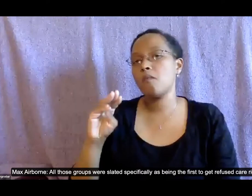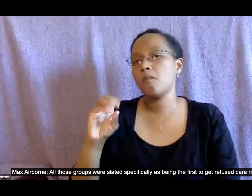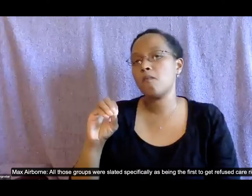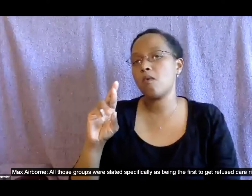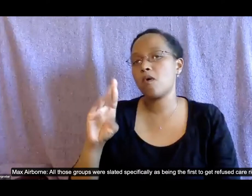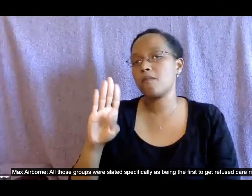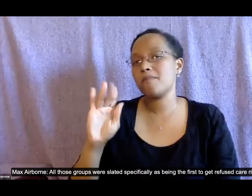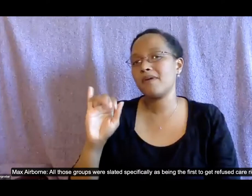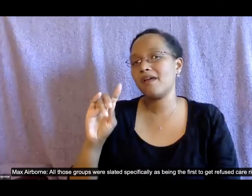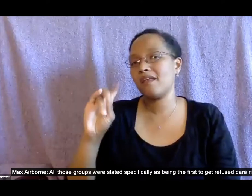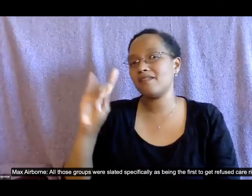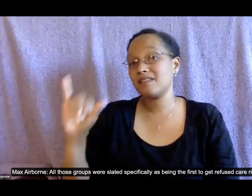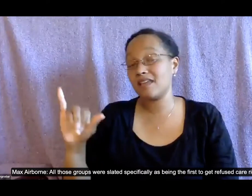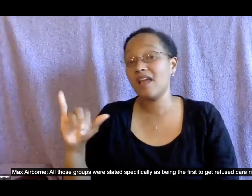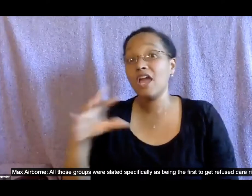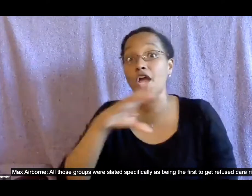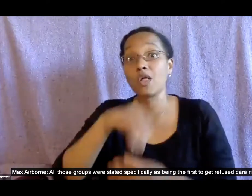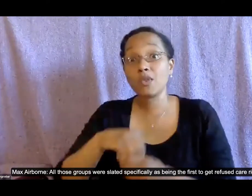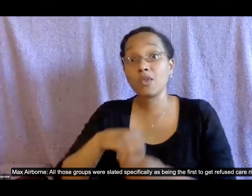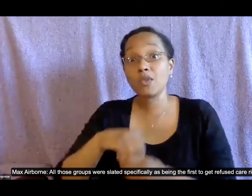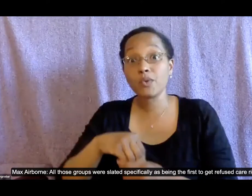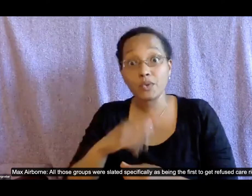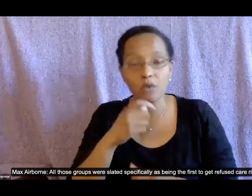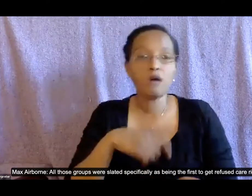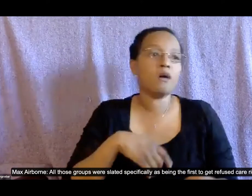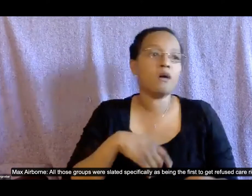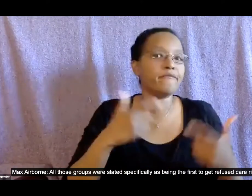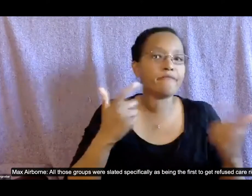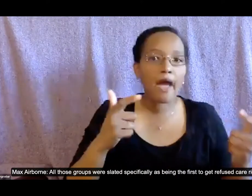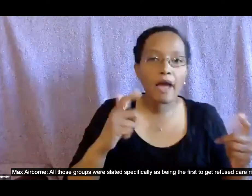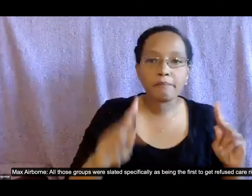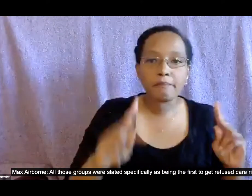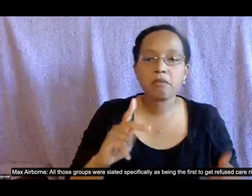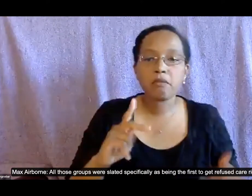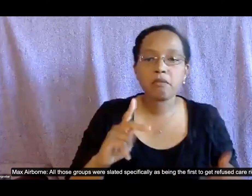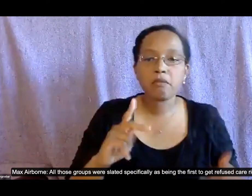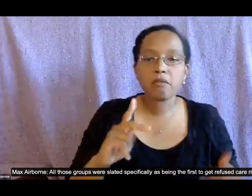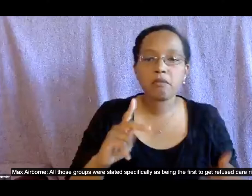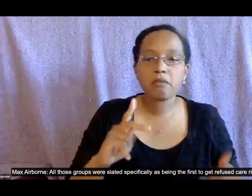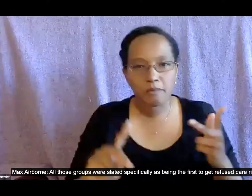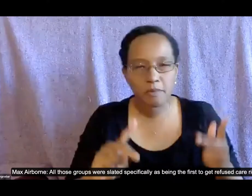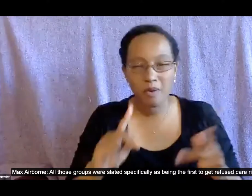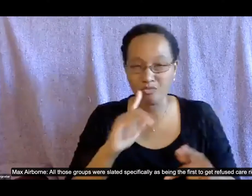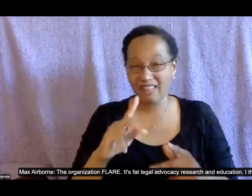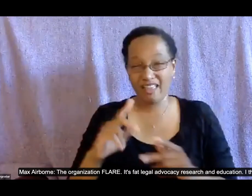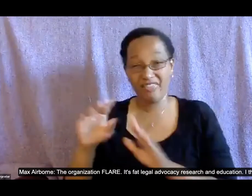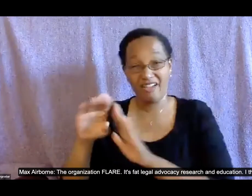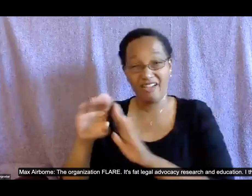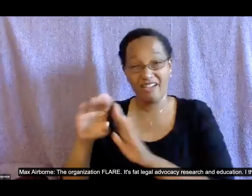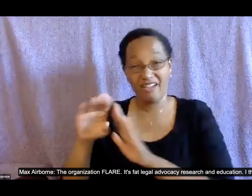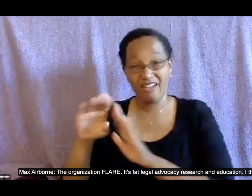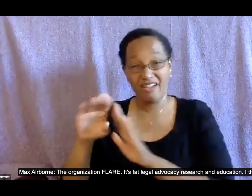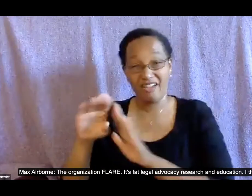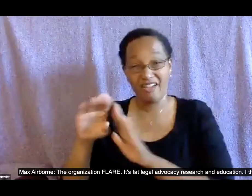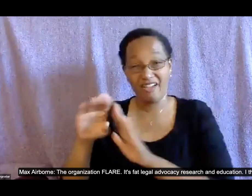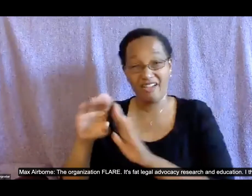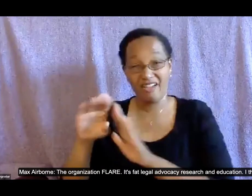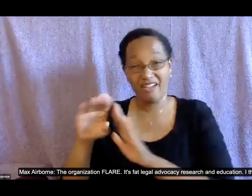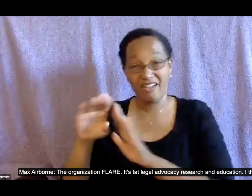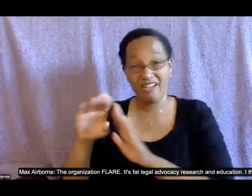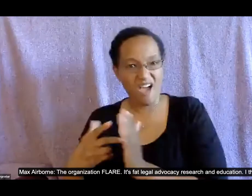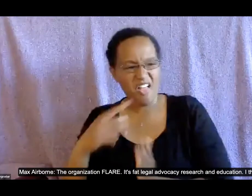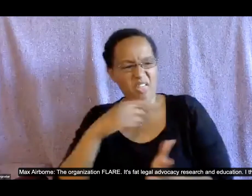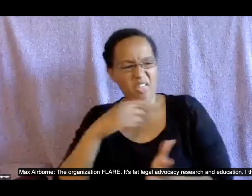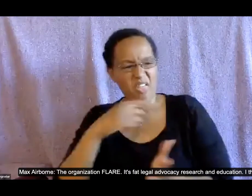specifically as um being the first to get refused care right so um the organization flare it's fat